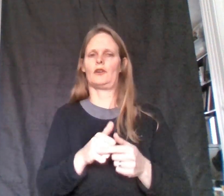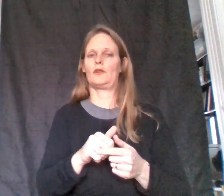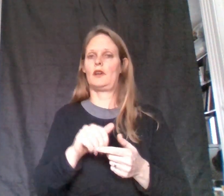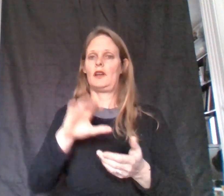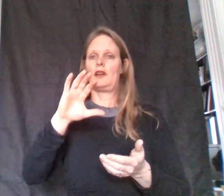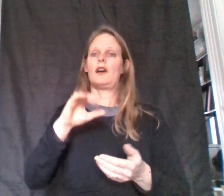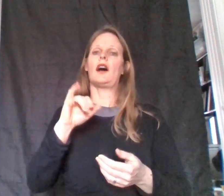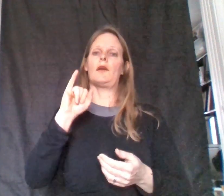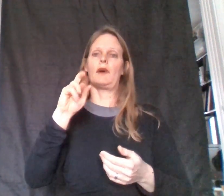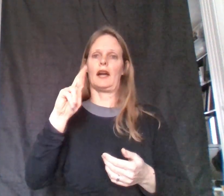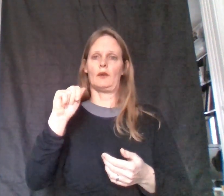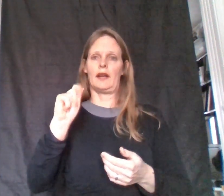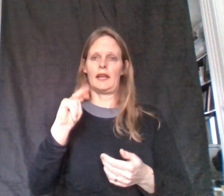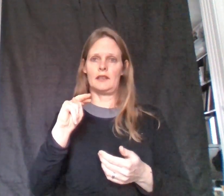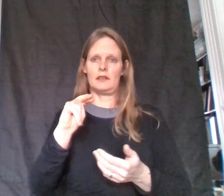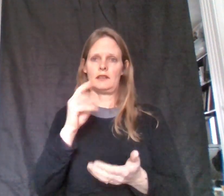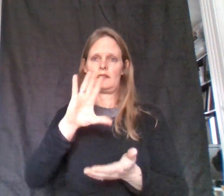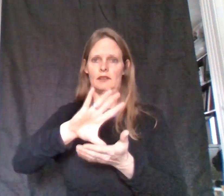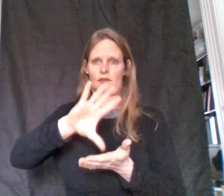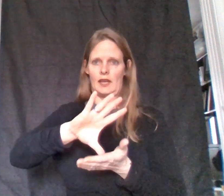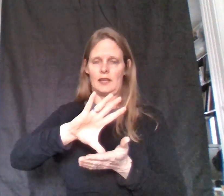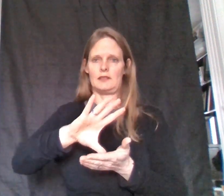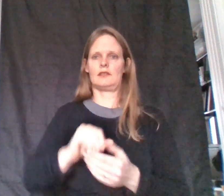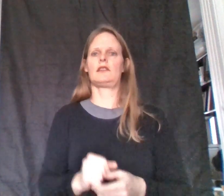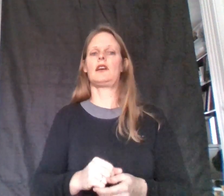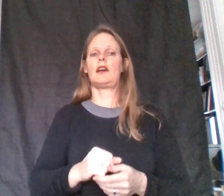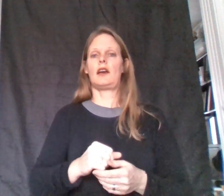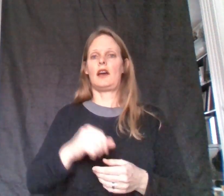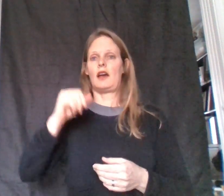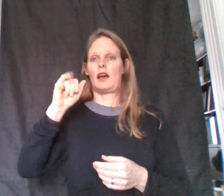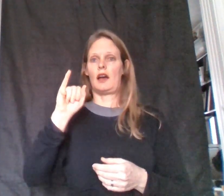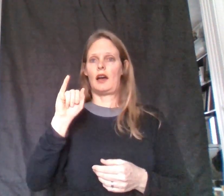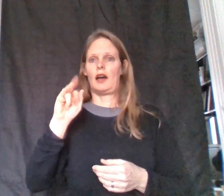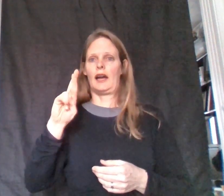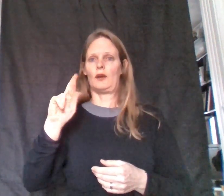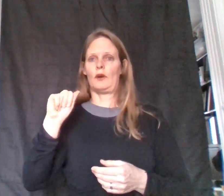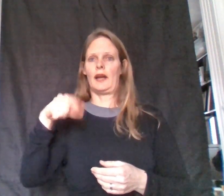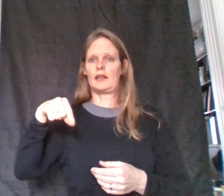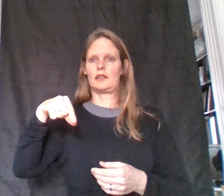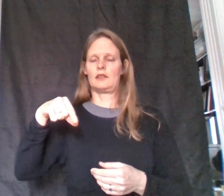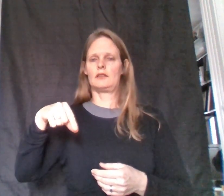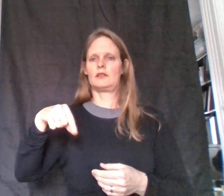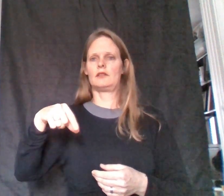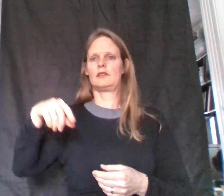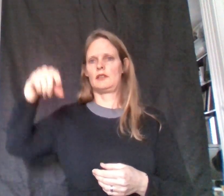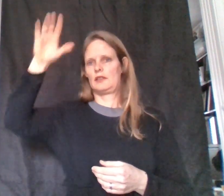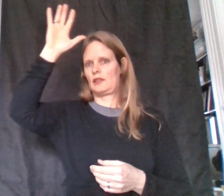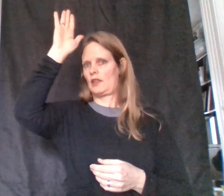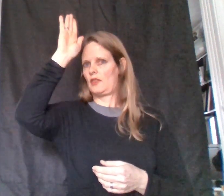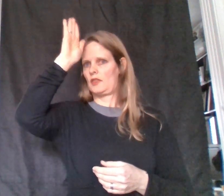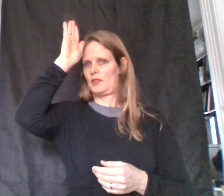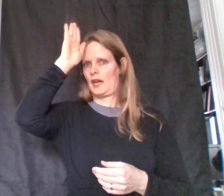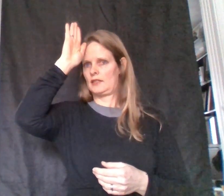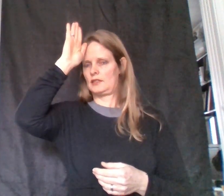Iran, that Iraq, that